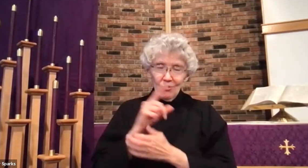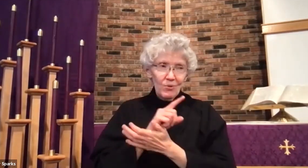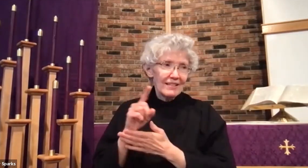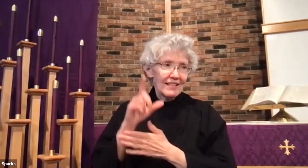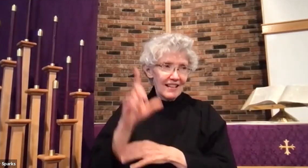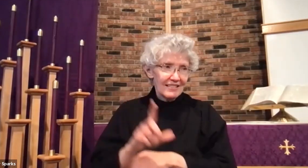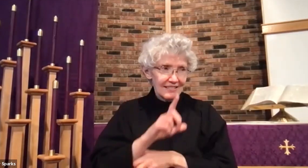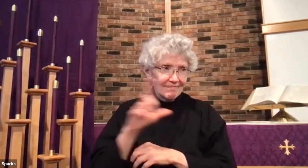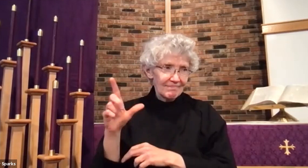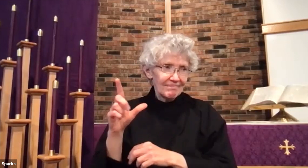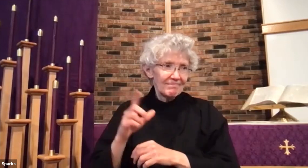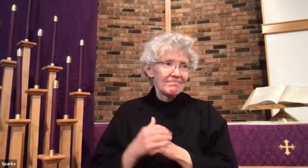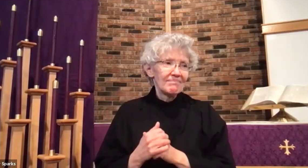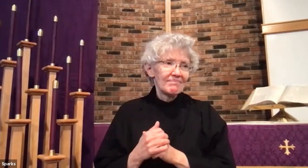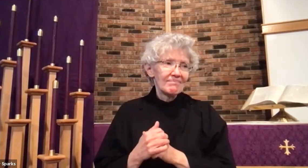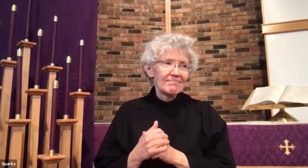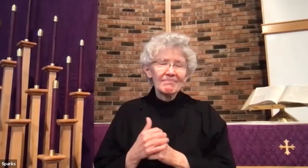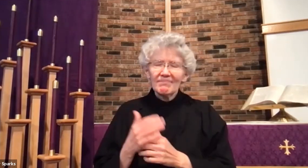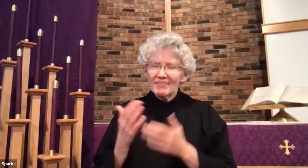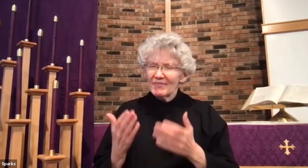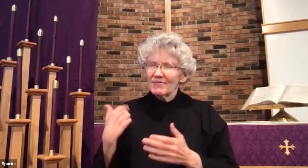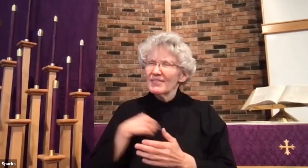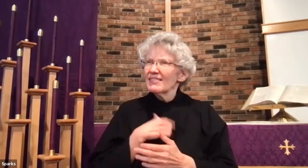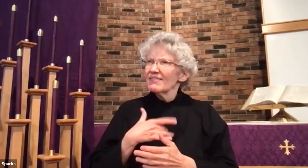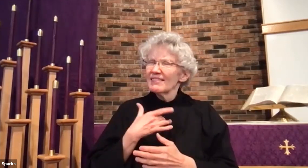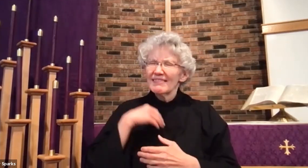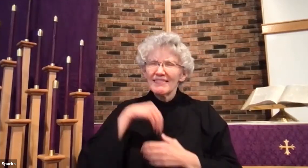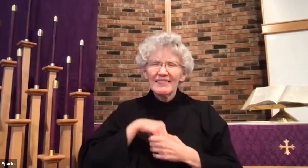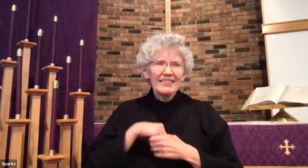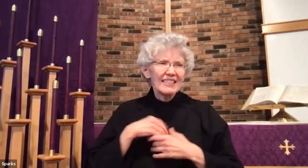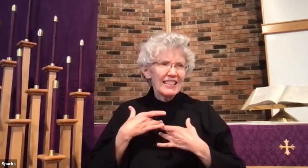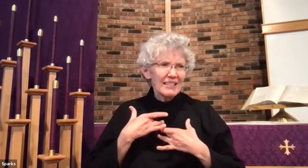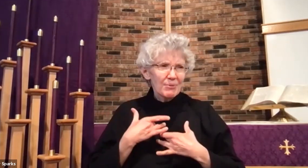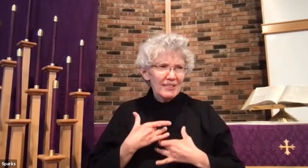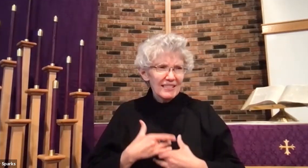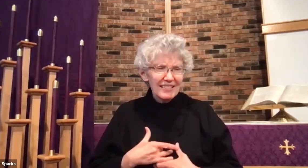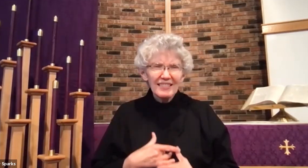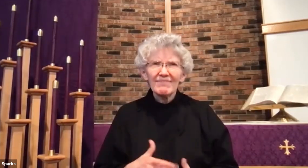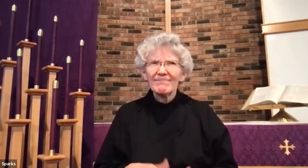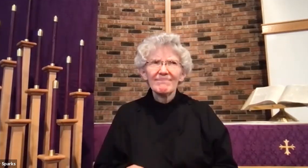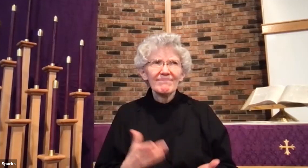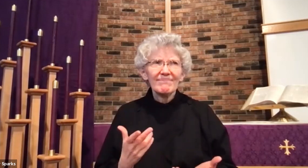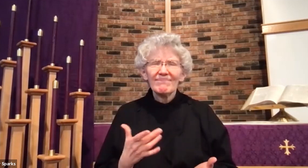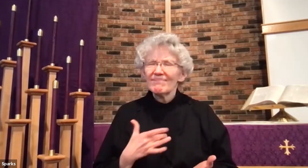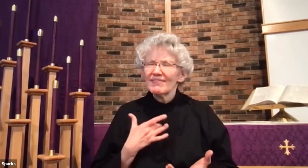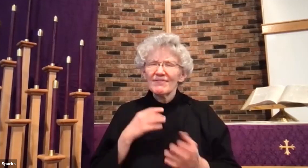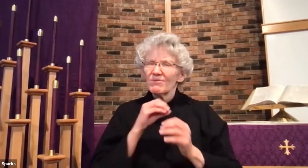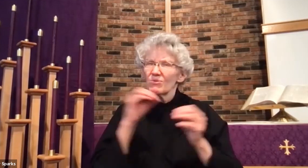In the third week of Lent, we will consider how despair drowns out hope.